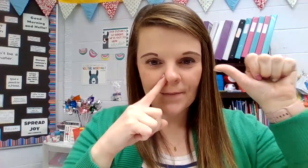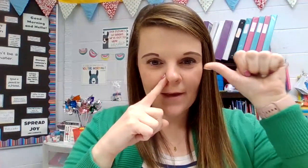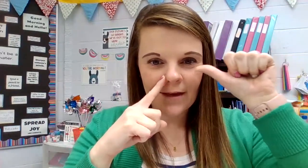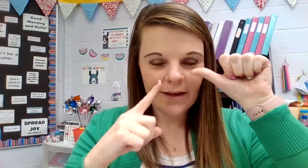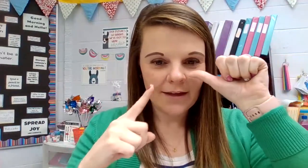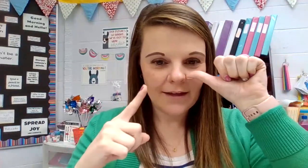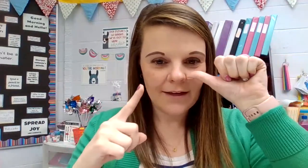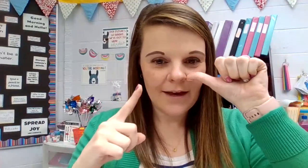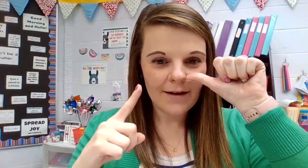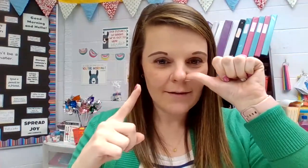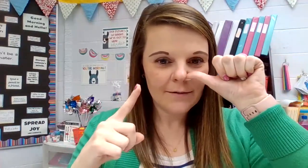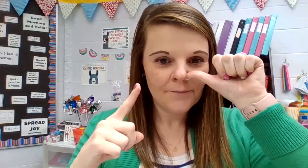Inhale.